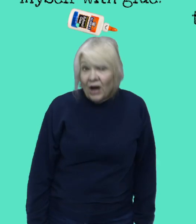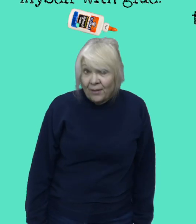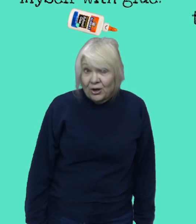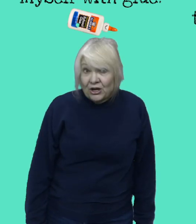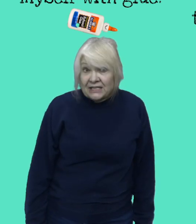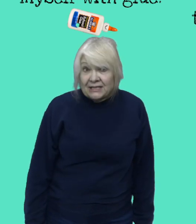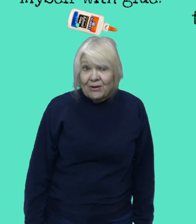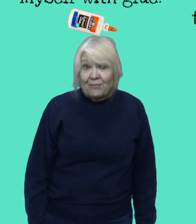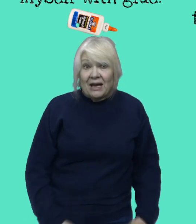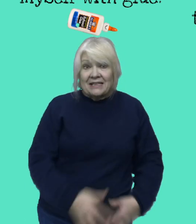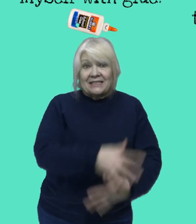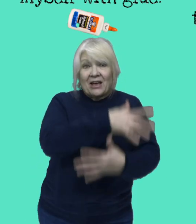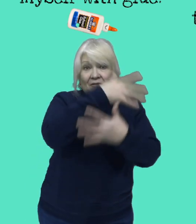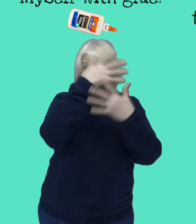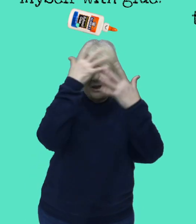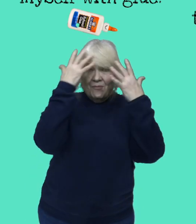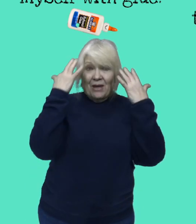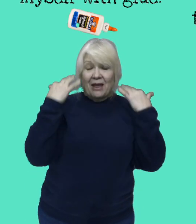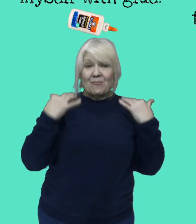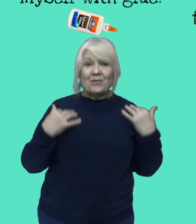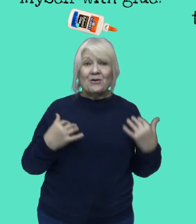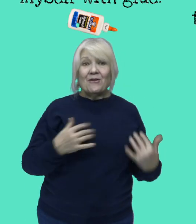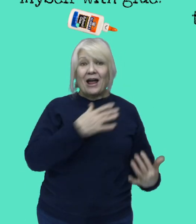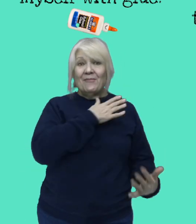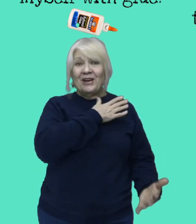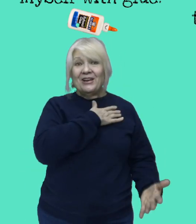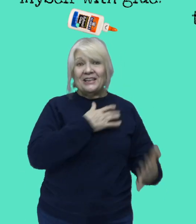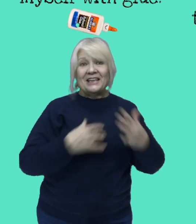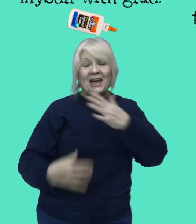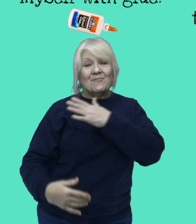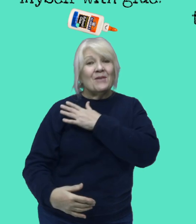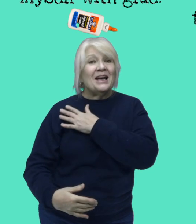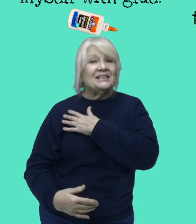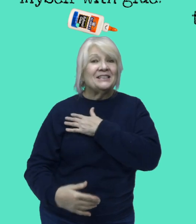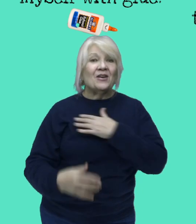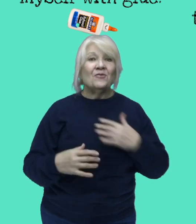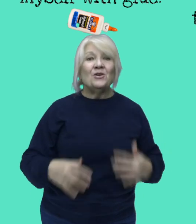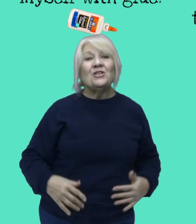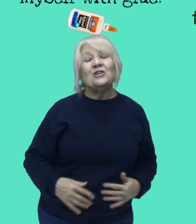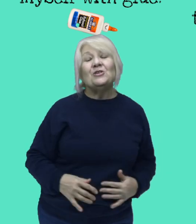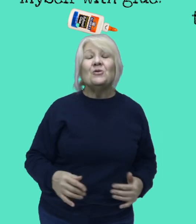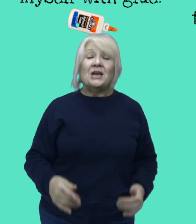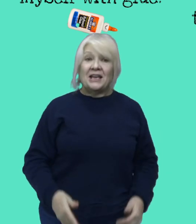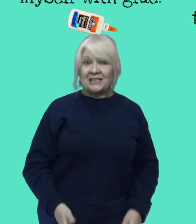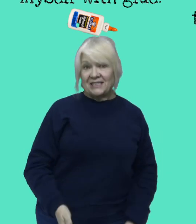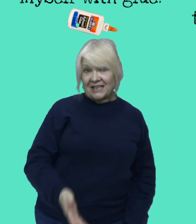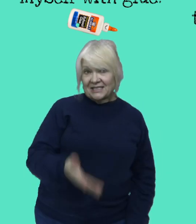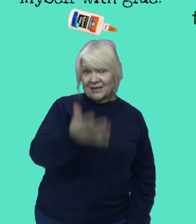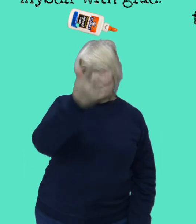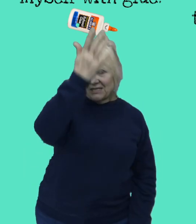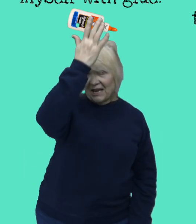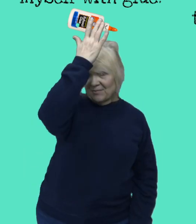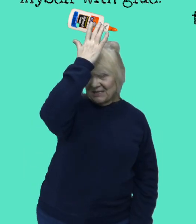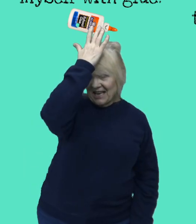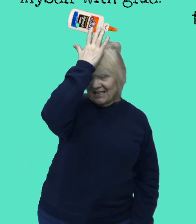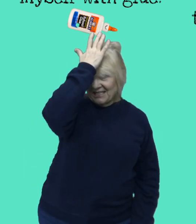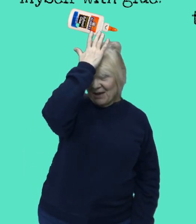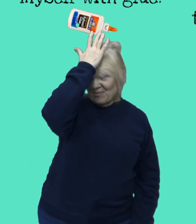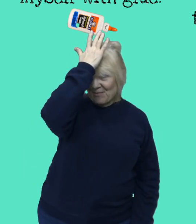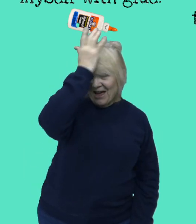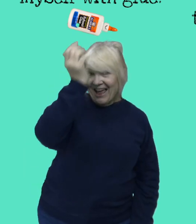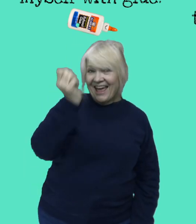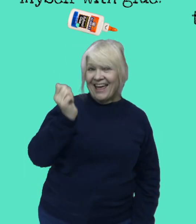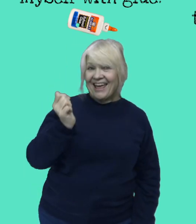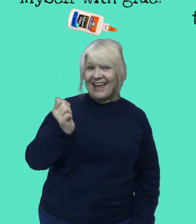I'm gonna wrap myself in paper. I'm gonna dab myself with glue. Stick some stamps on